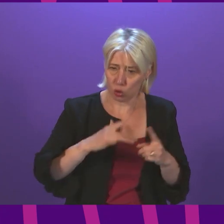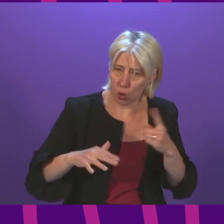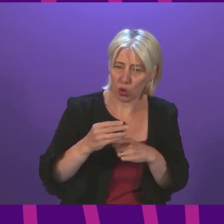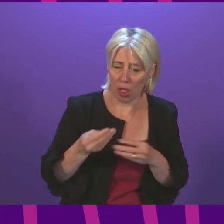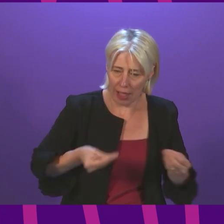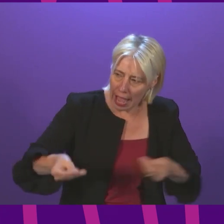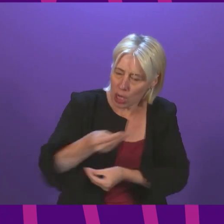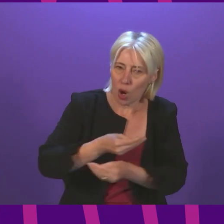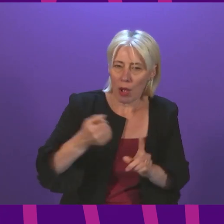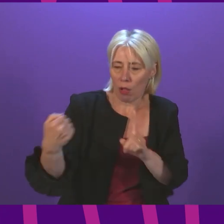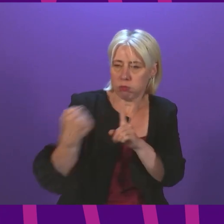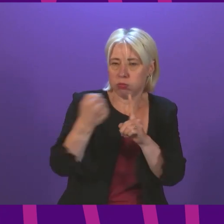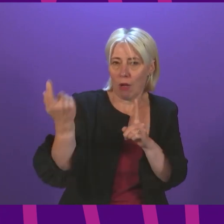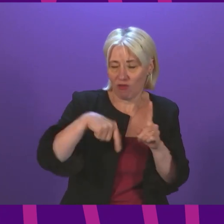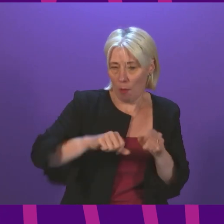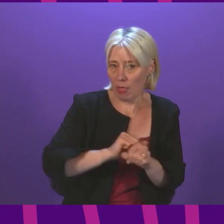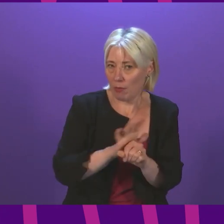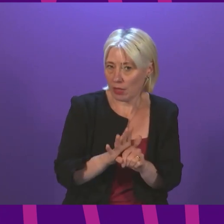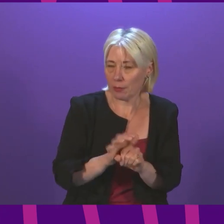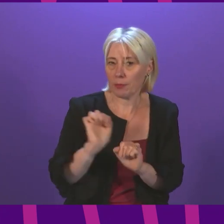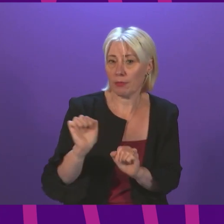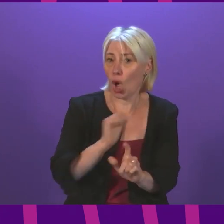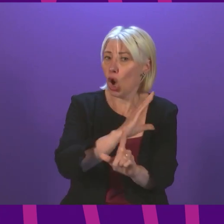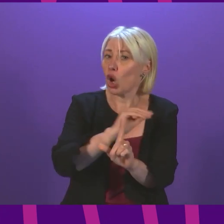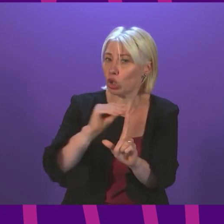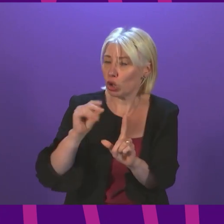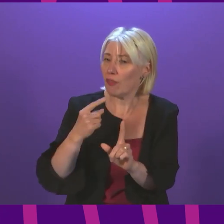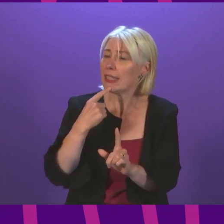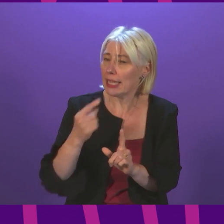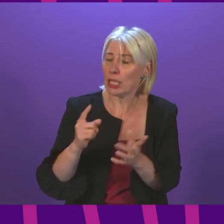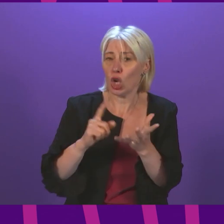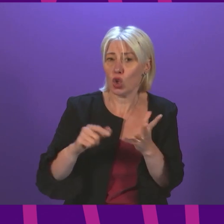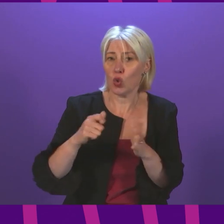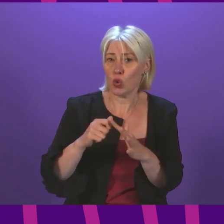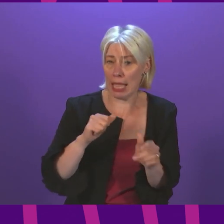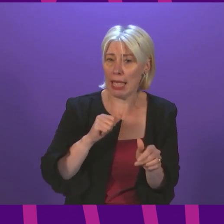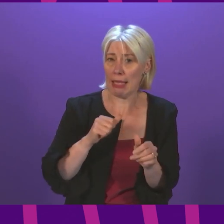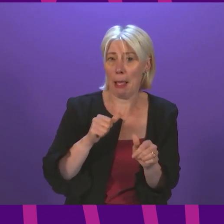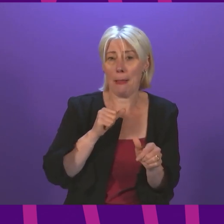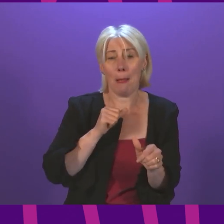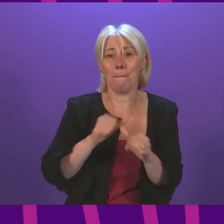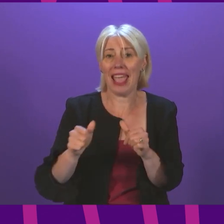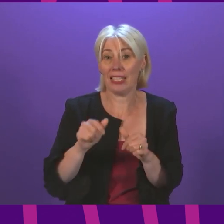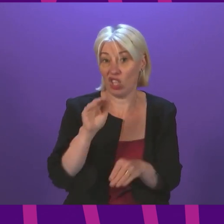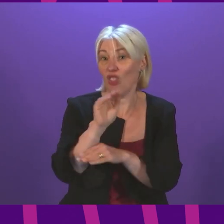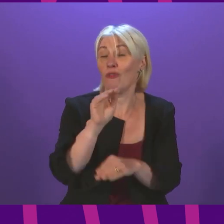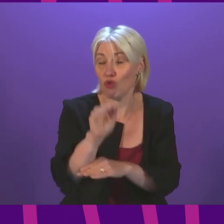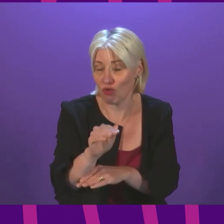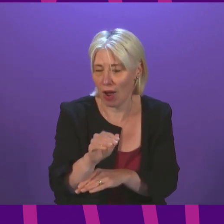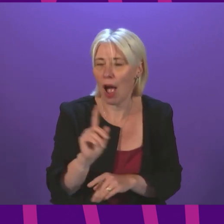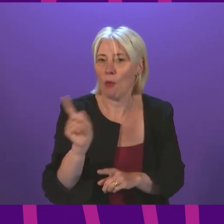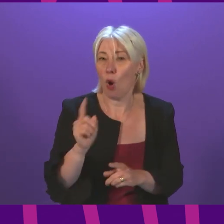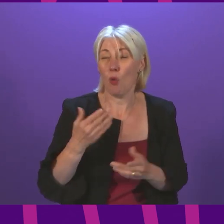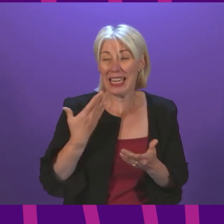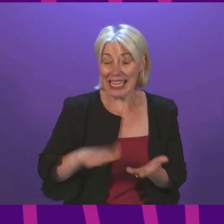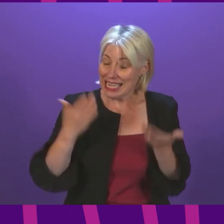of this pandemic. Scottish Conservatives always believe that the United Kingdom's best days are ahead of us. But what we need to see now, and what